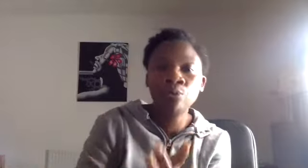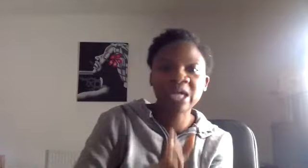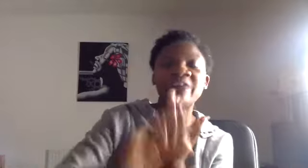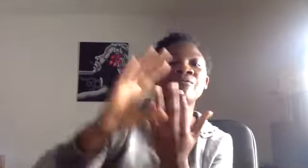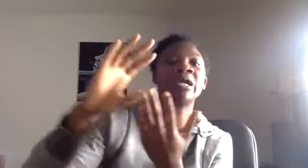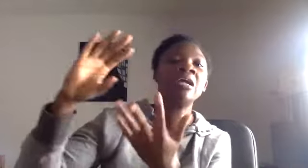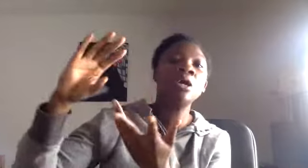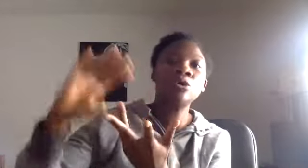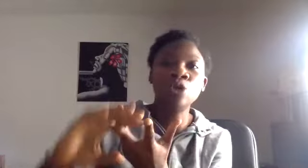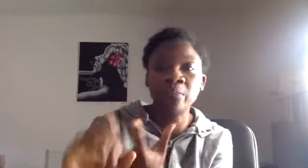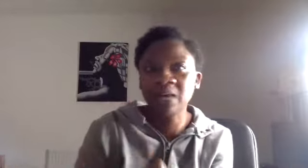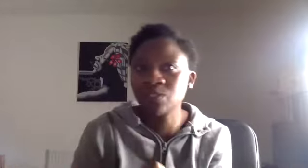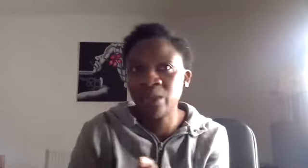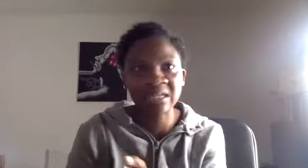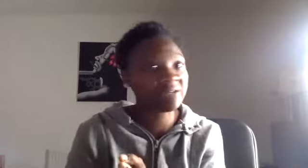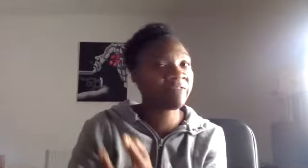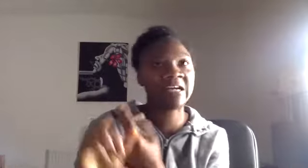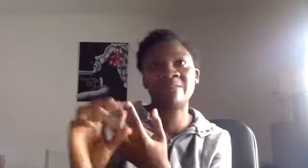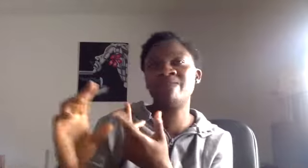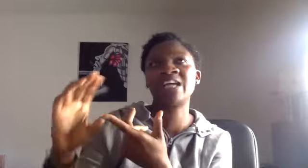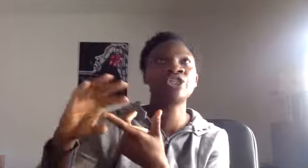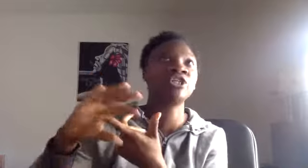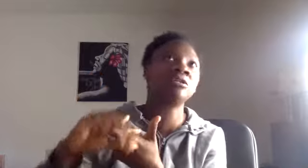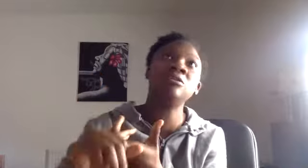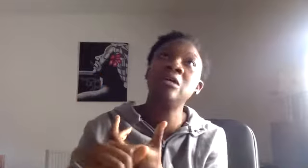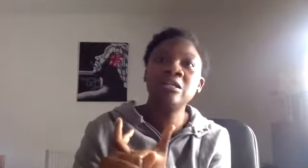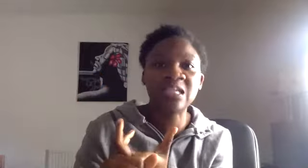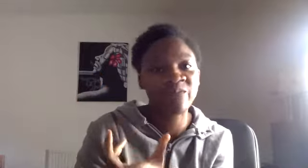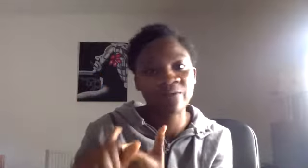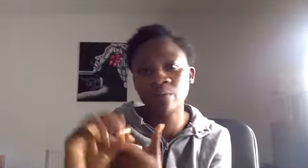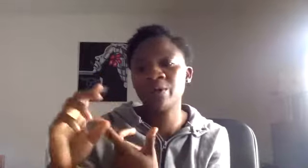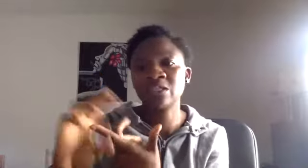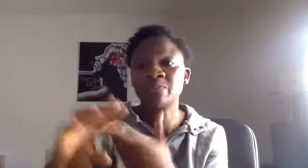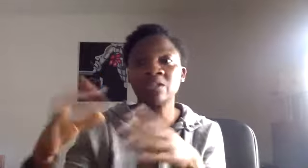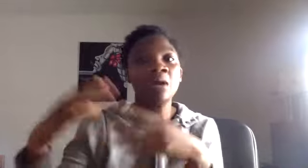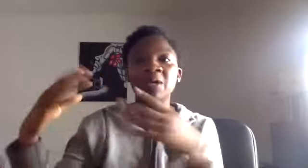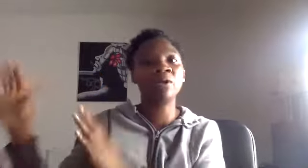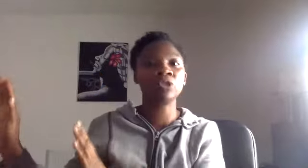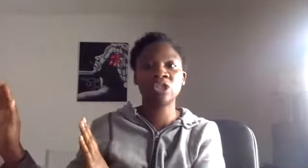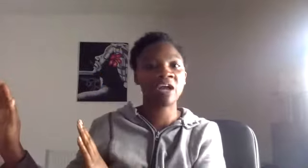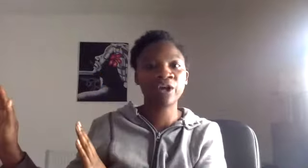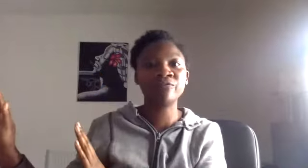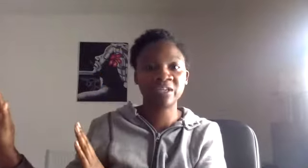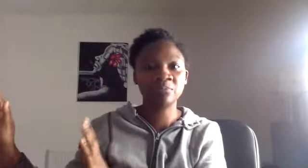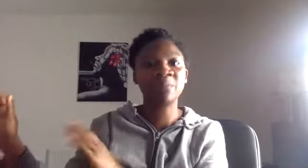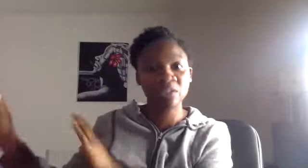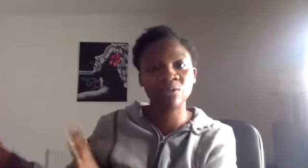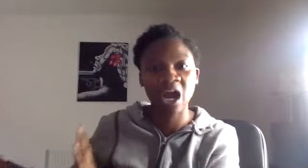recovery, not being able to witness if they've had infection, deep vein thrombosis, because people are not just dying of COVID. People are still dying